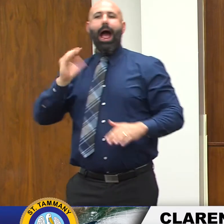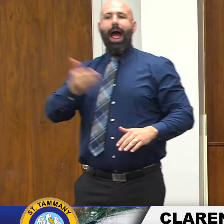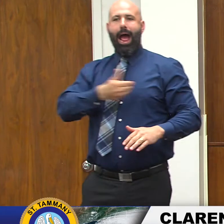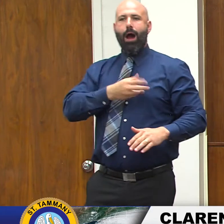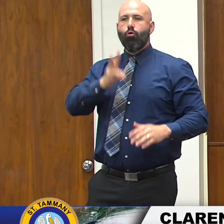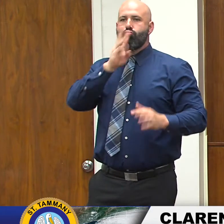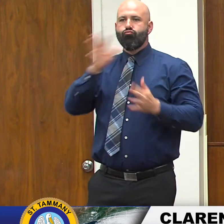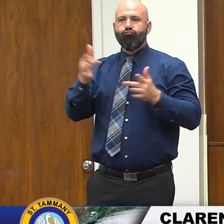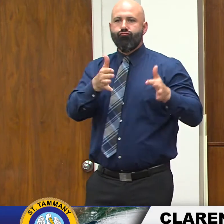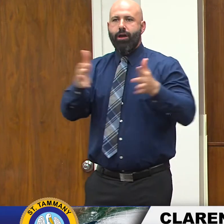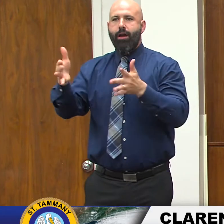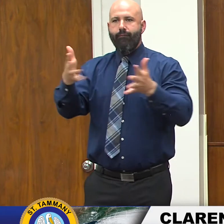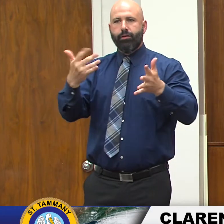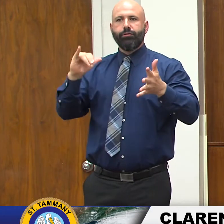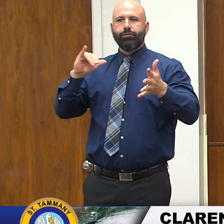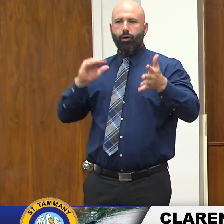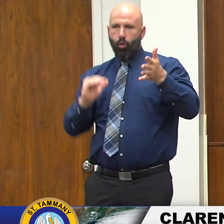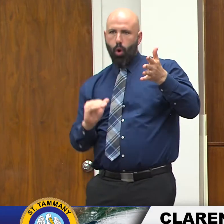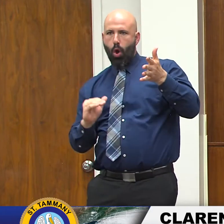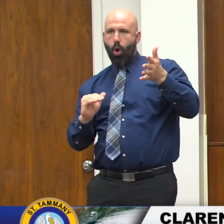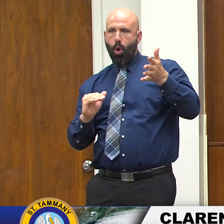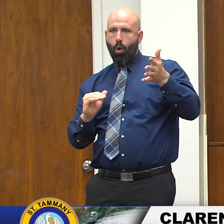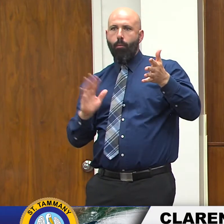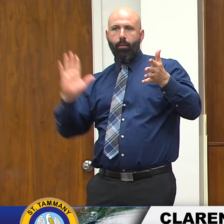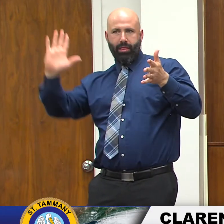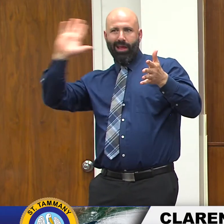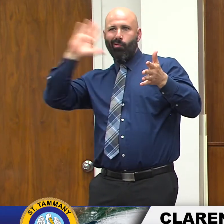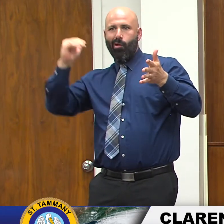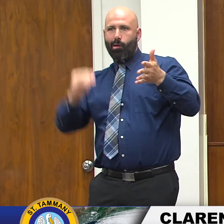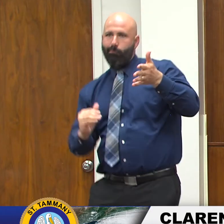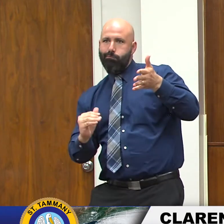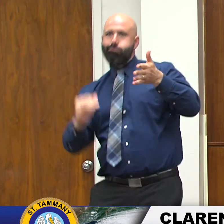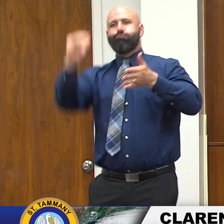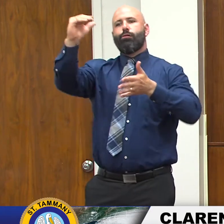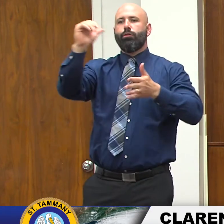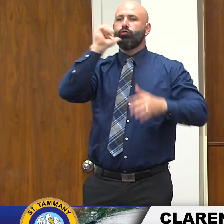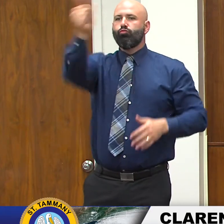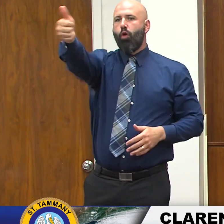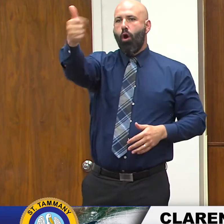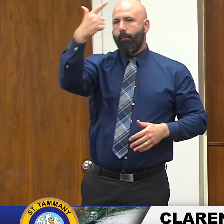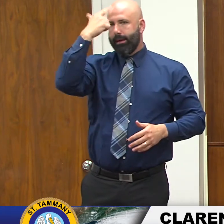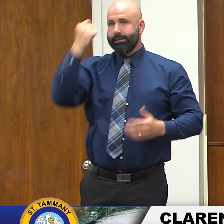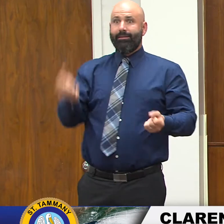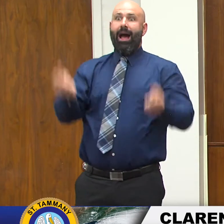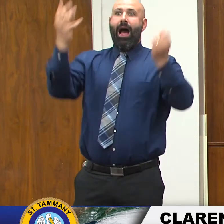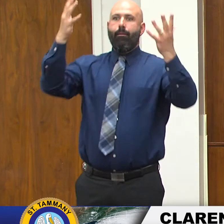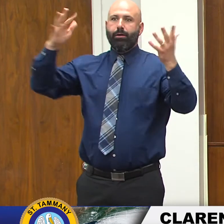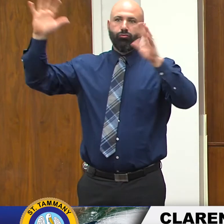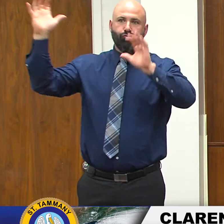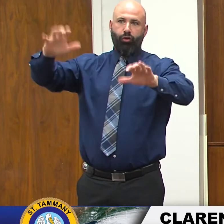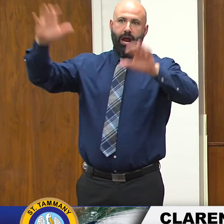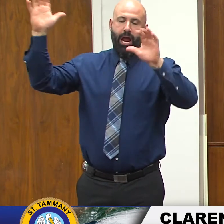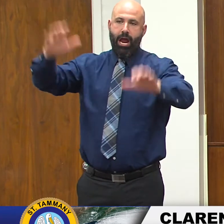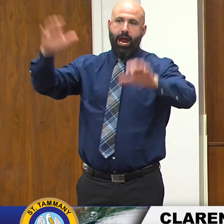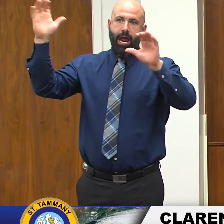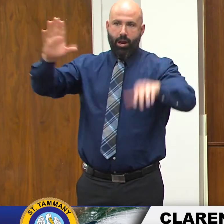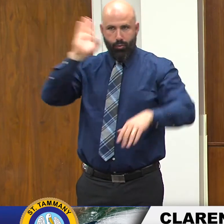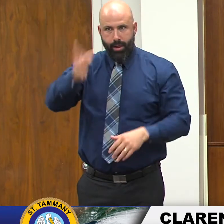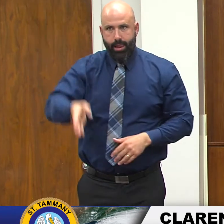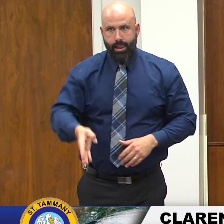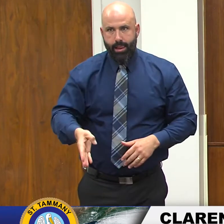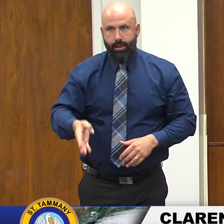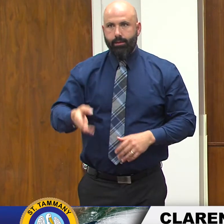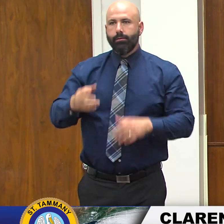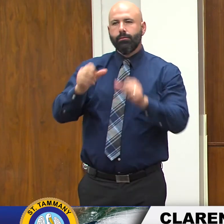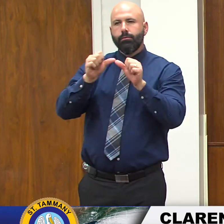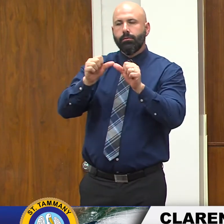capacity but those rivers are forecast to go up tomorrow because of the amount of rain that's predicted we're asking you to continue to